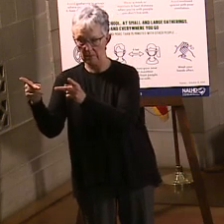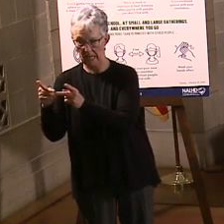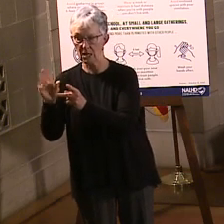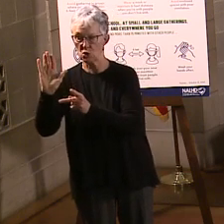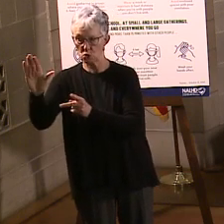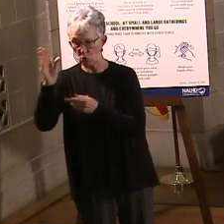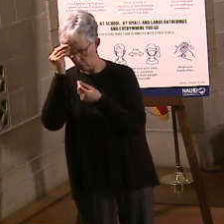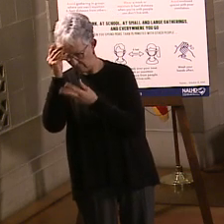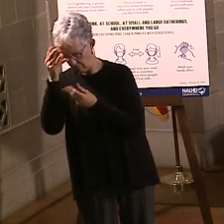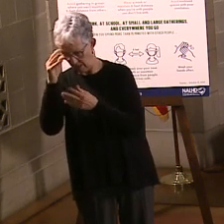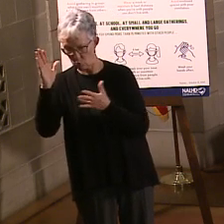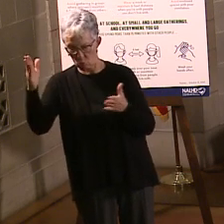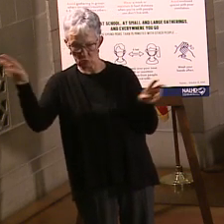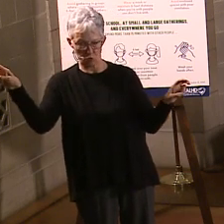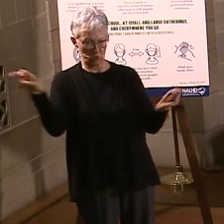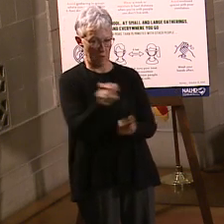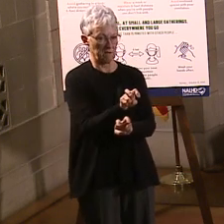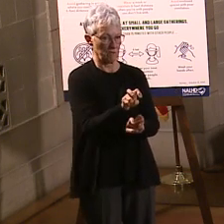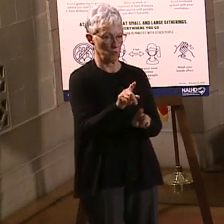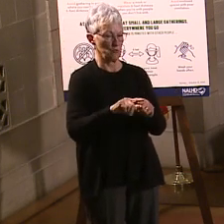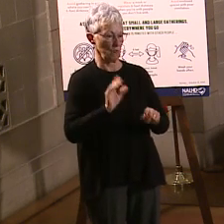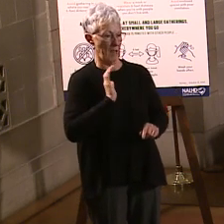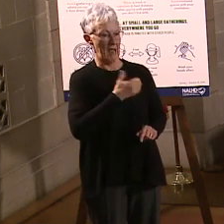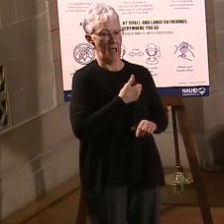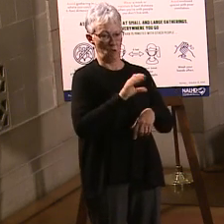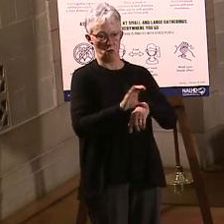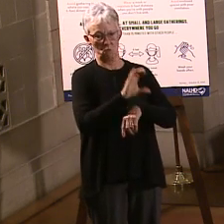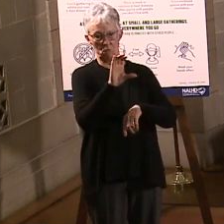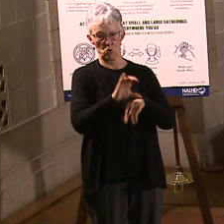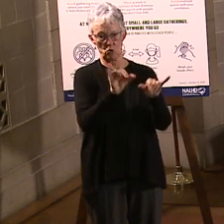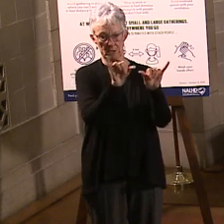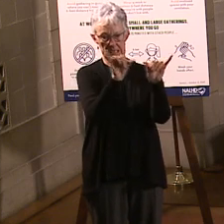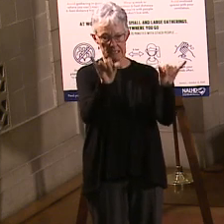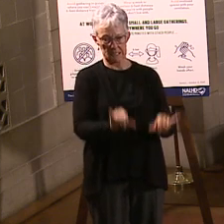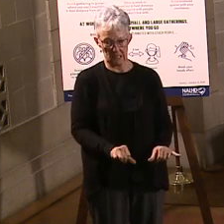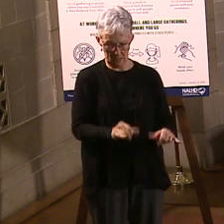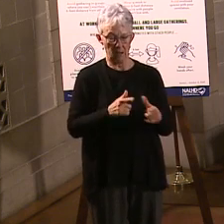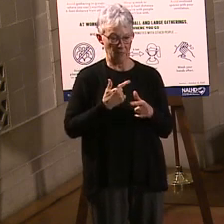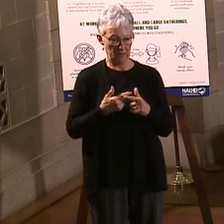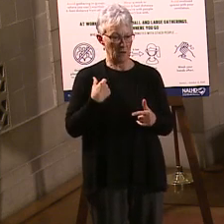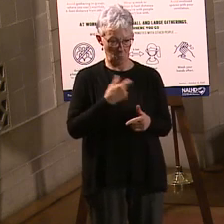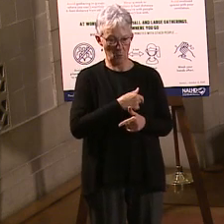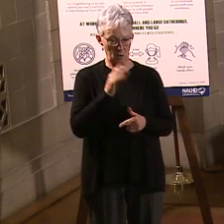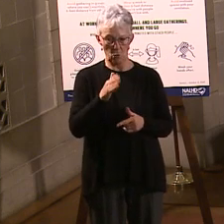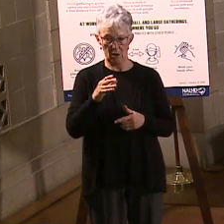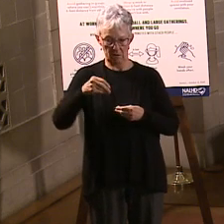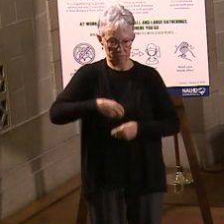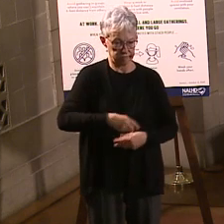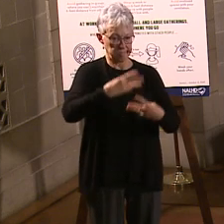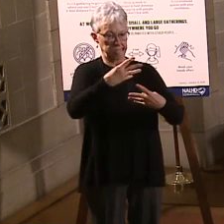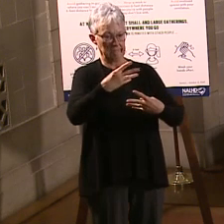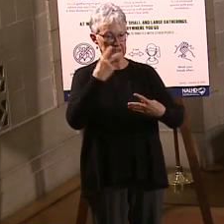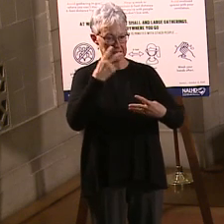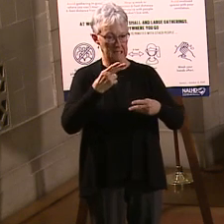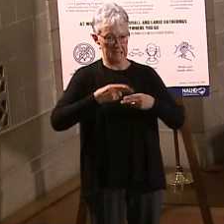system and we will be able to continue to effectively select you and get you scheduled for appointments and get you vaccinated.